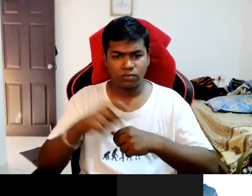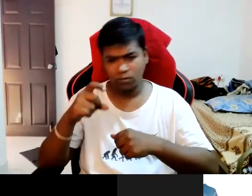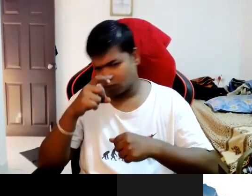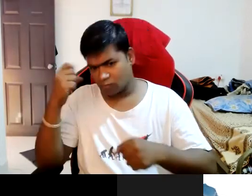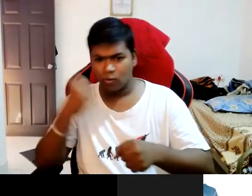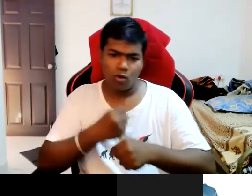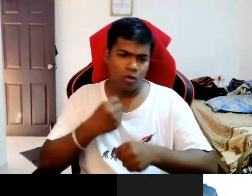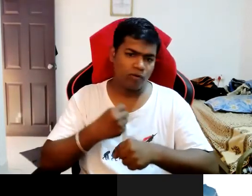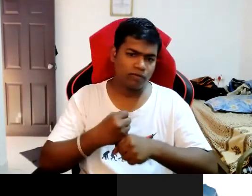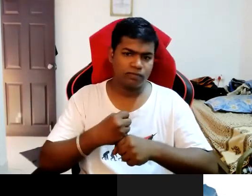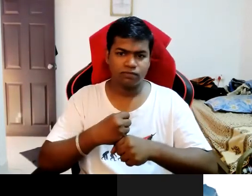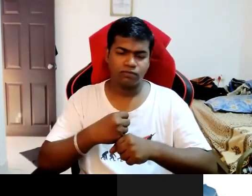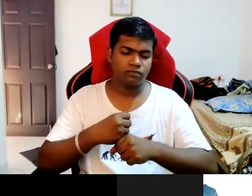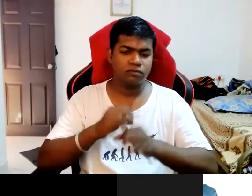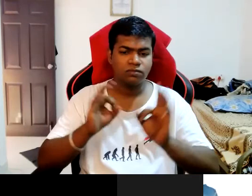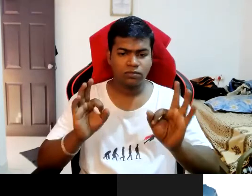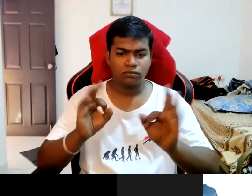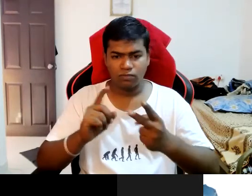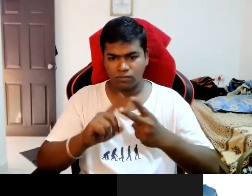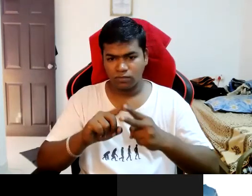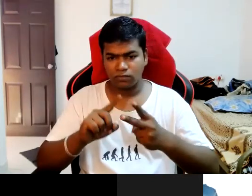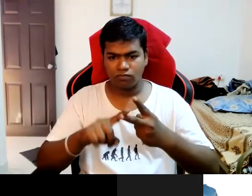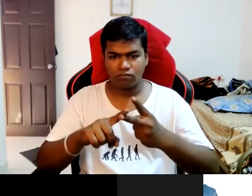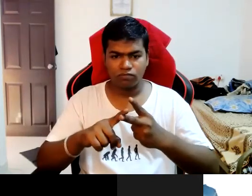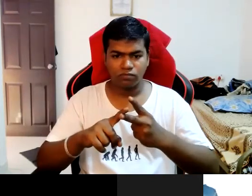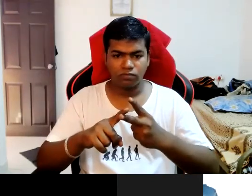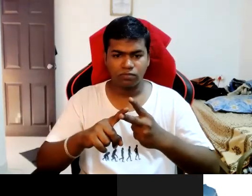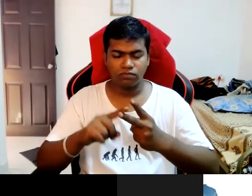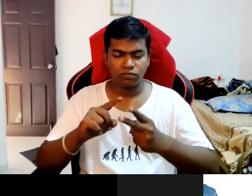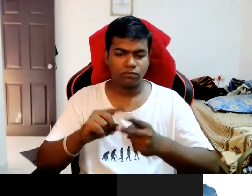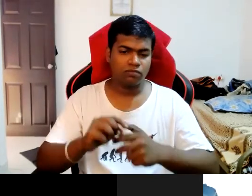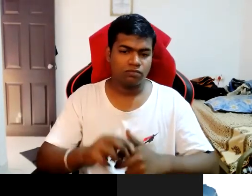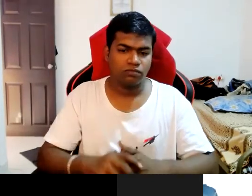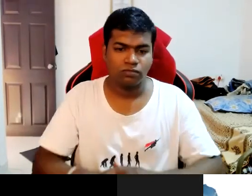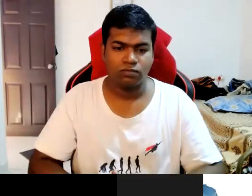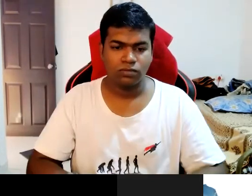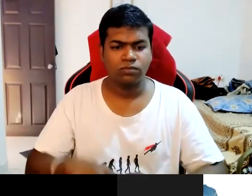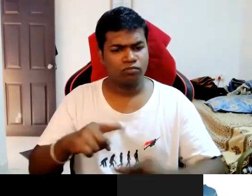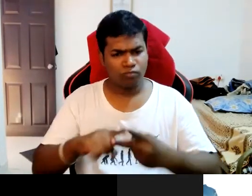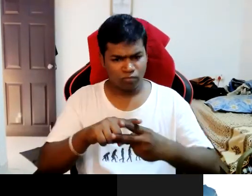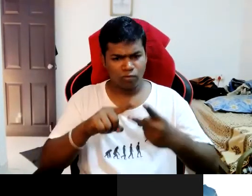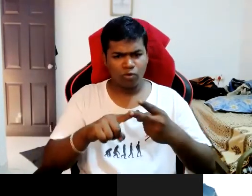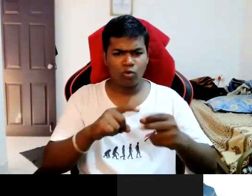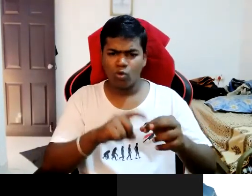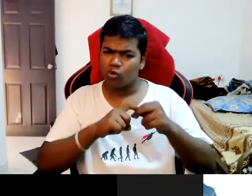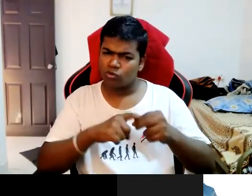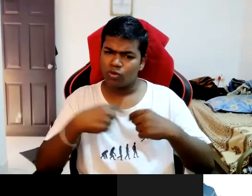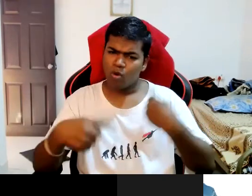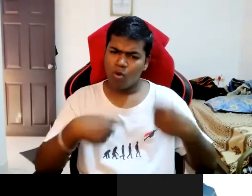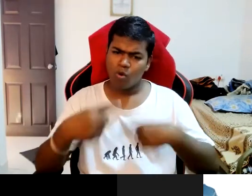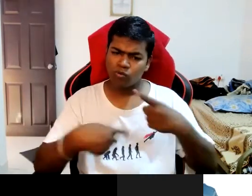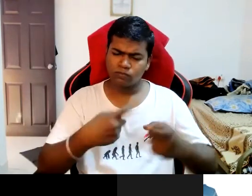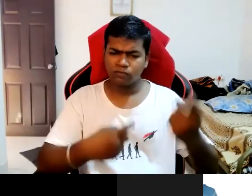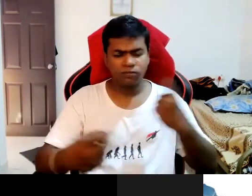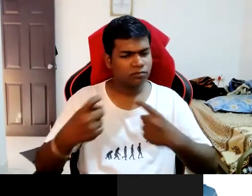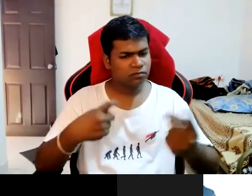job she will settle well that is the second scenario these two questions they always used to be in my life so my